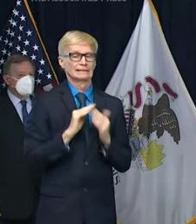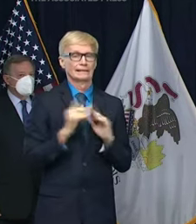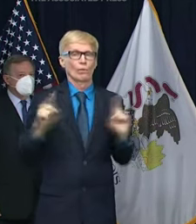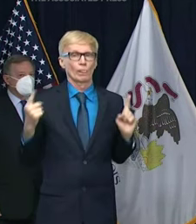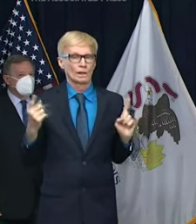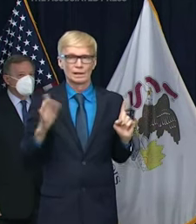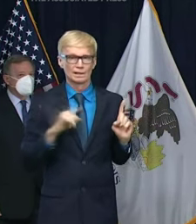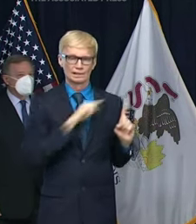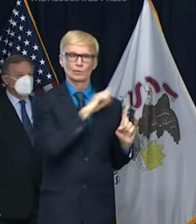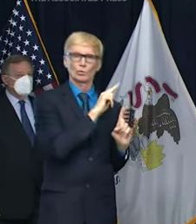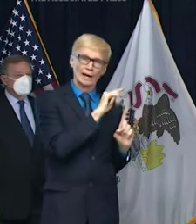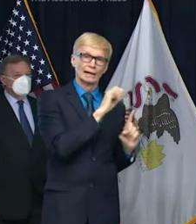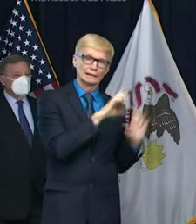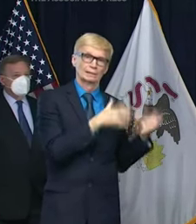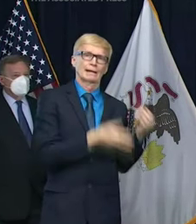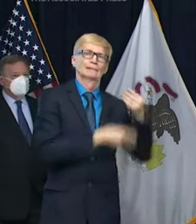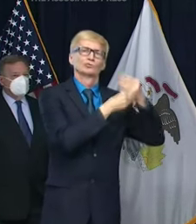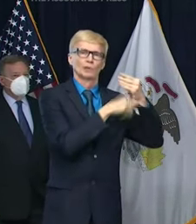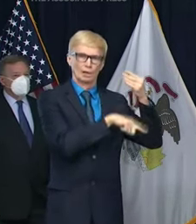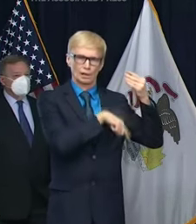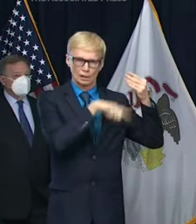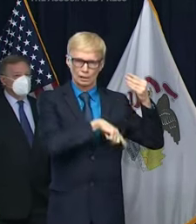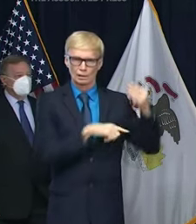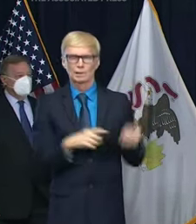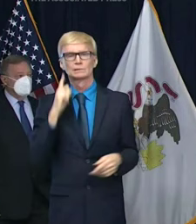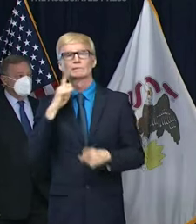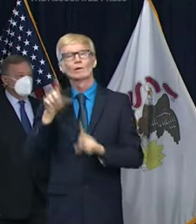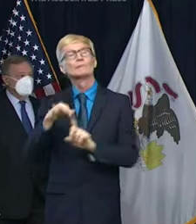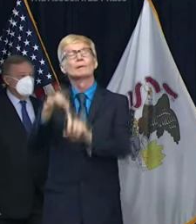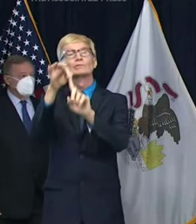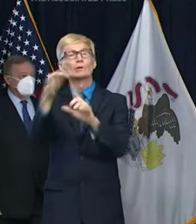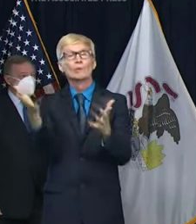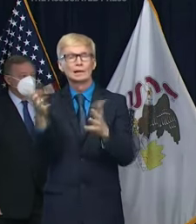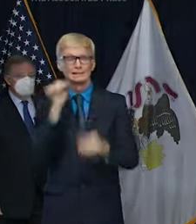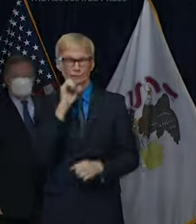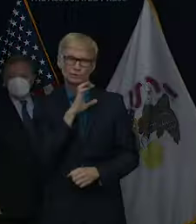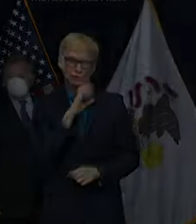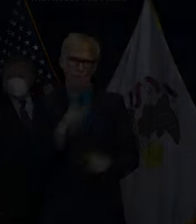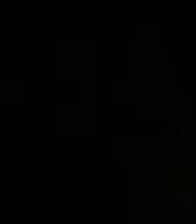advancing our efforts to get people vaccinated, particularly our seniors as quickly as possible.